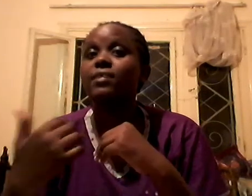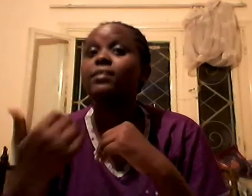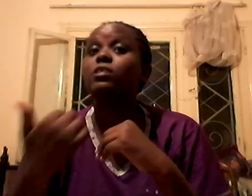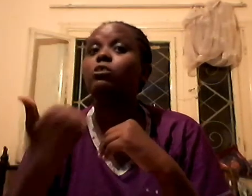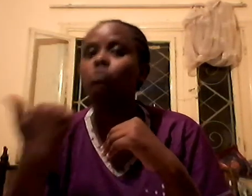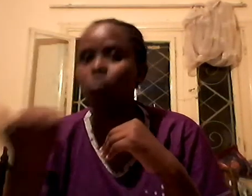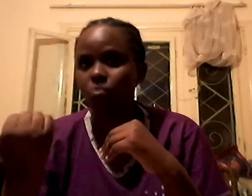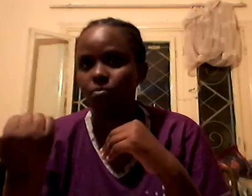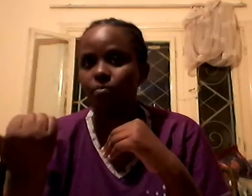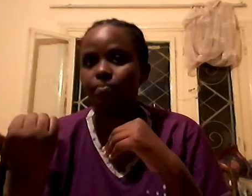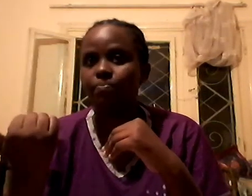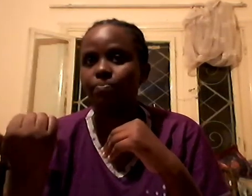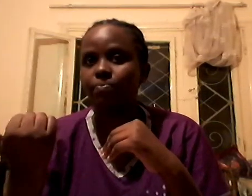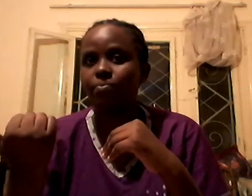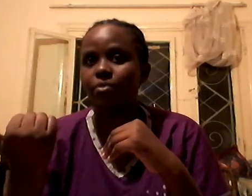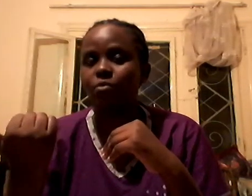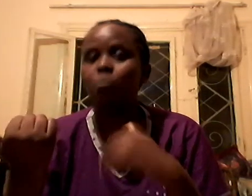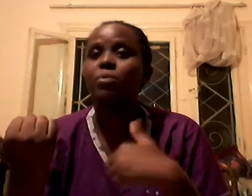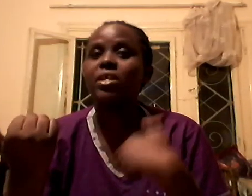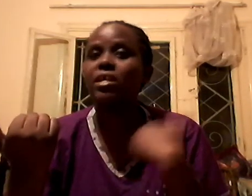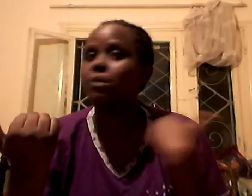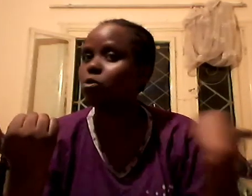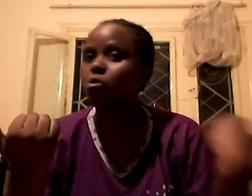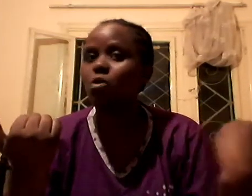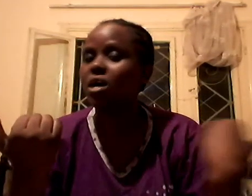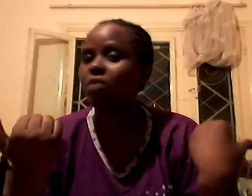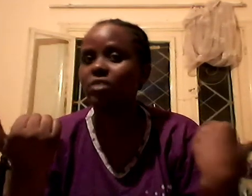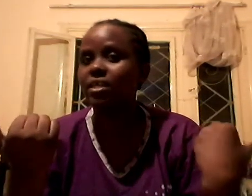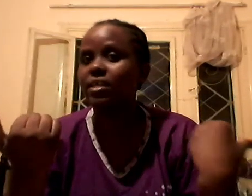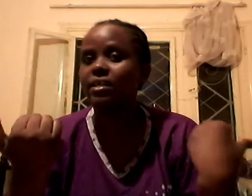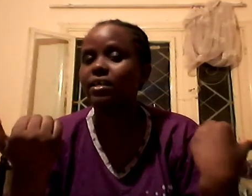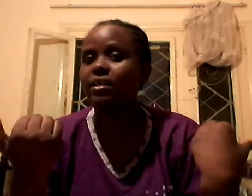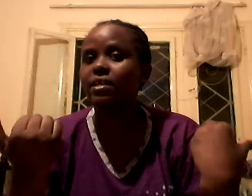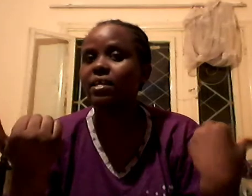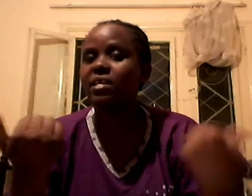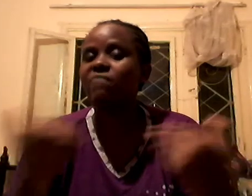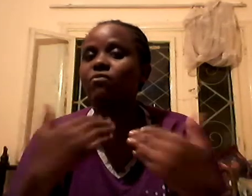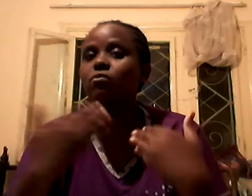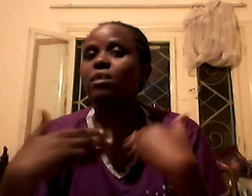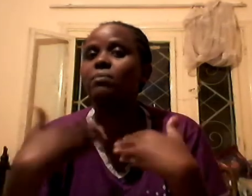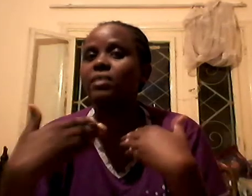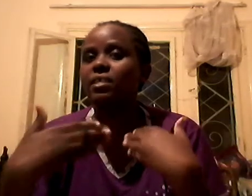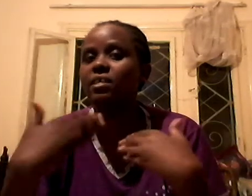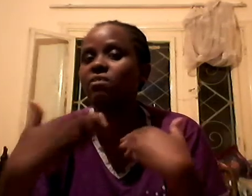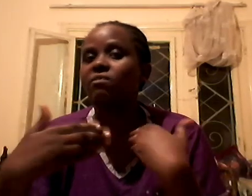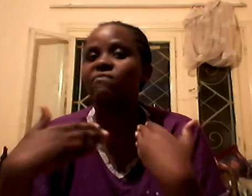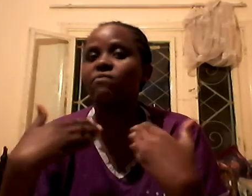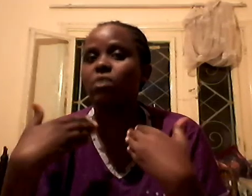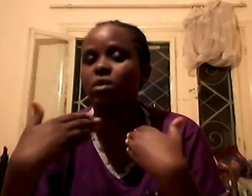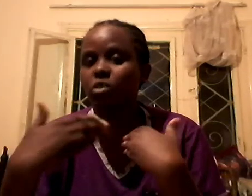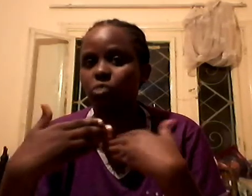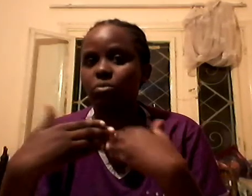it is you who made him to go outside. If you could have taken care of your husband,